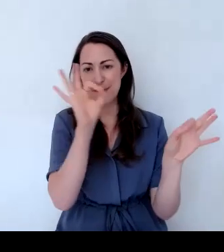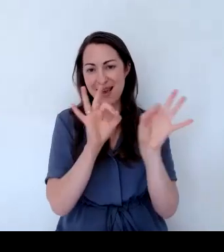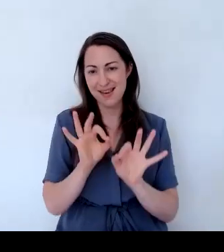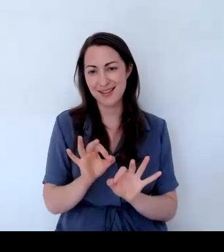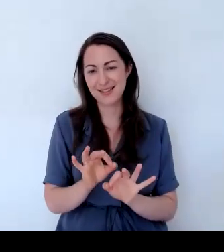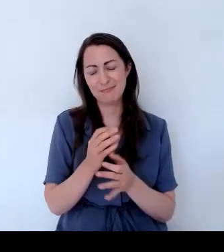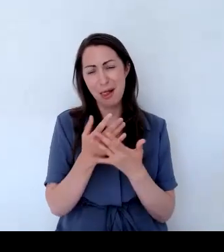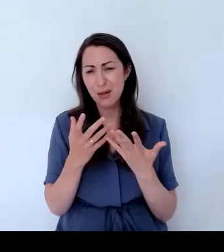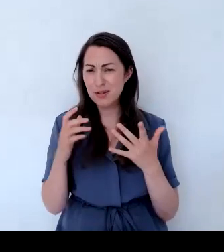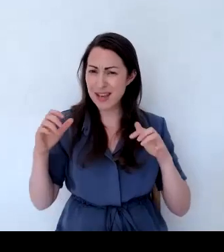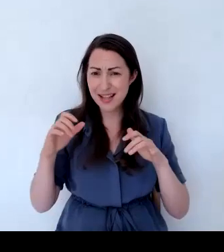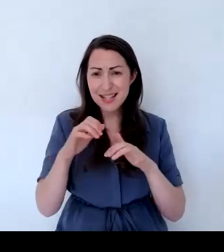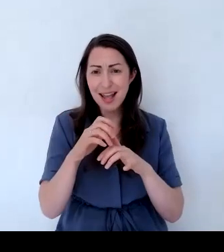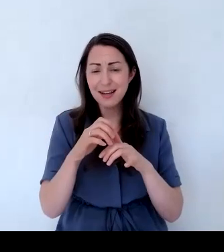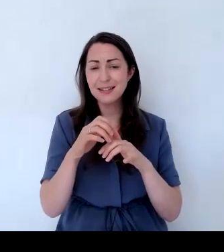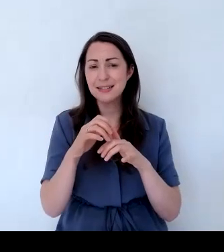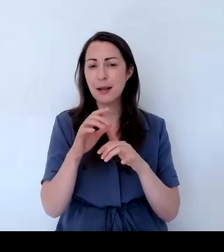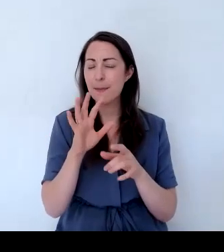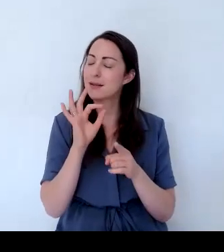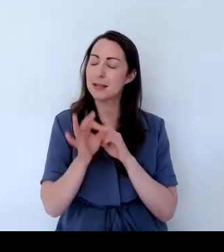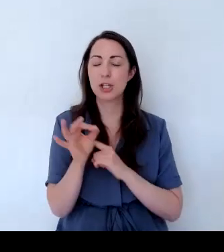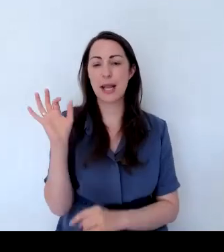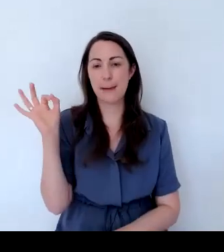pollinating insects, especially bees.